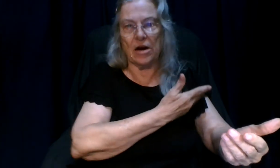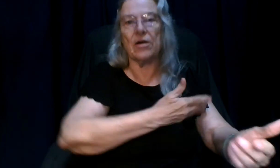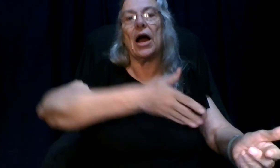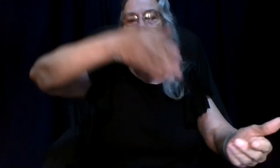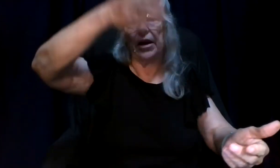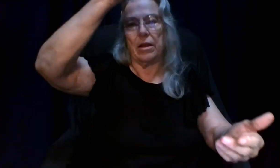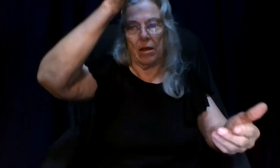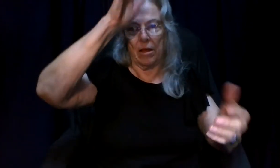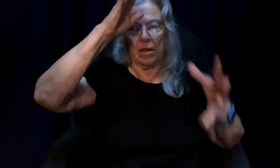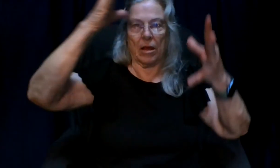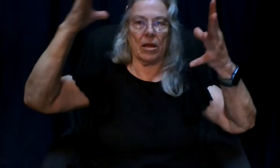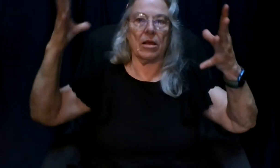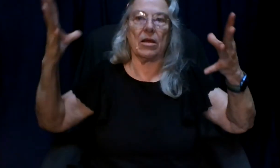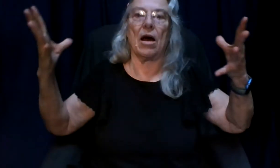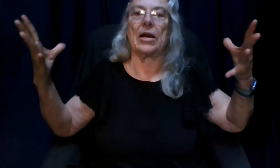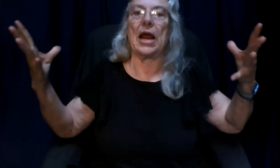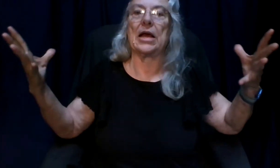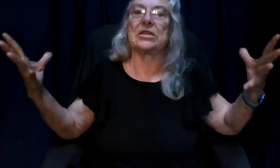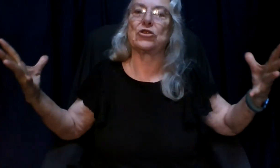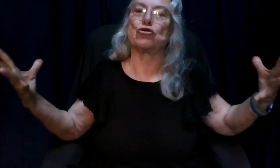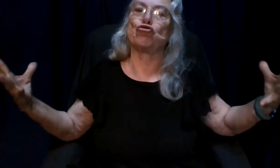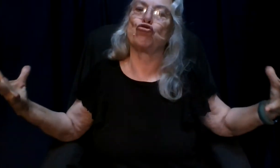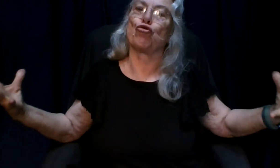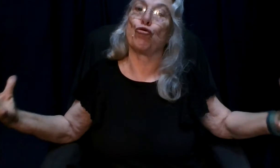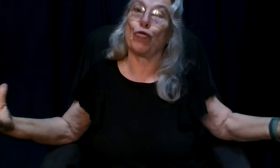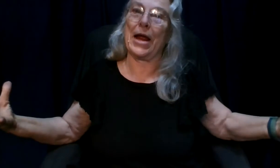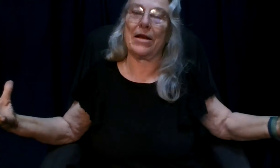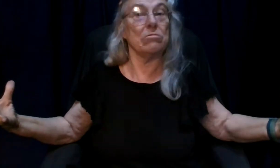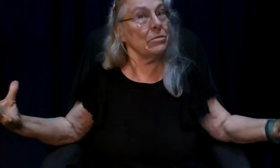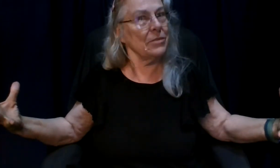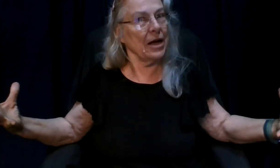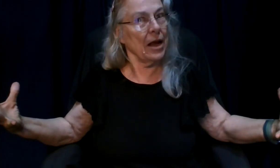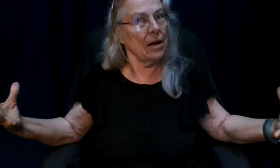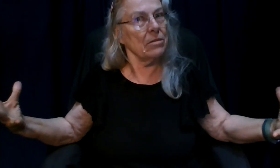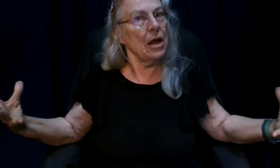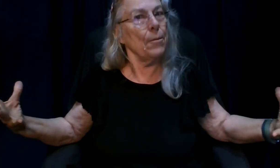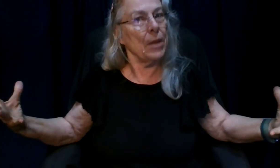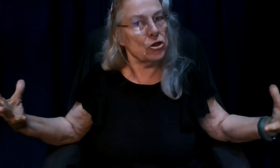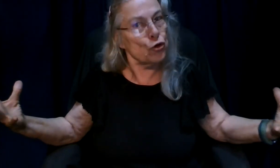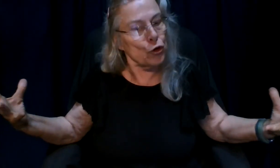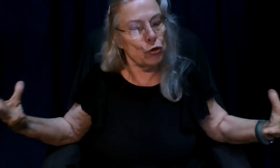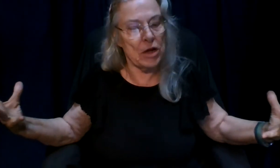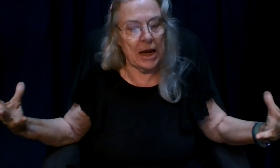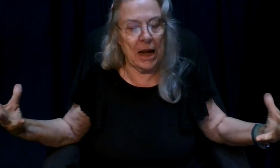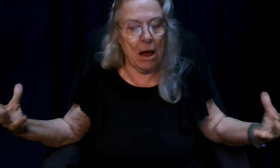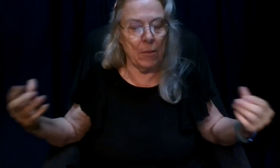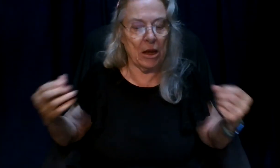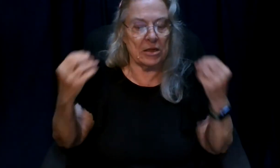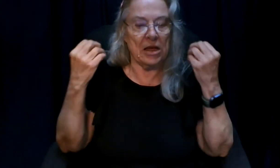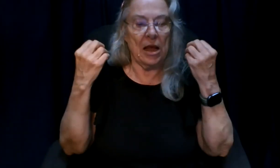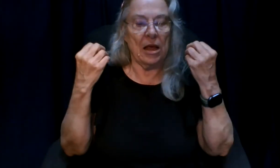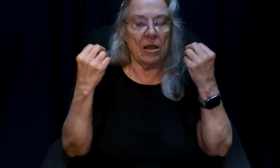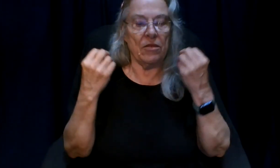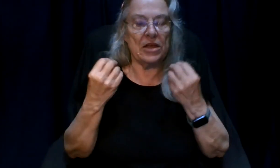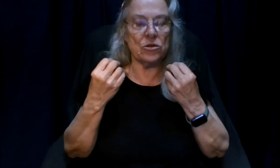god god is great again make sure you take it out because this one